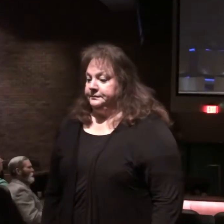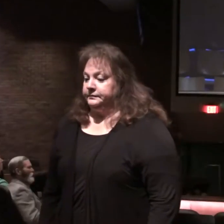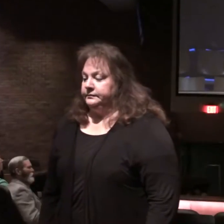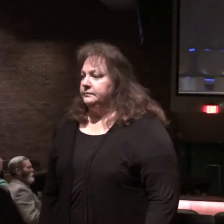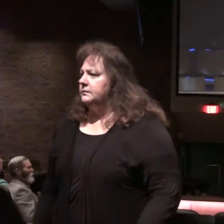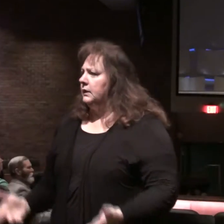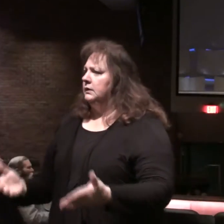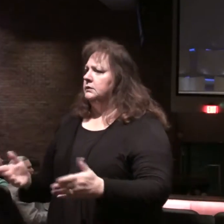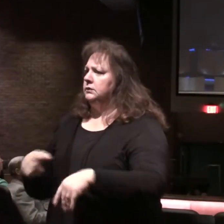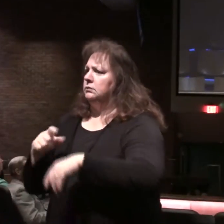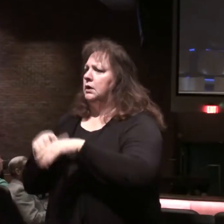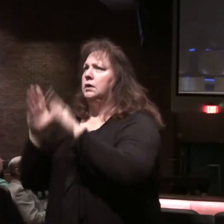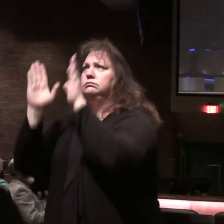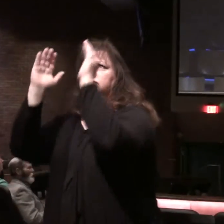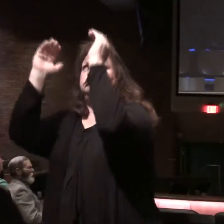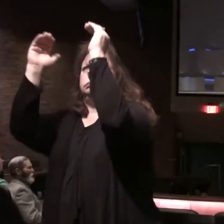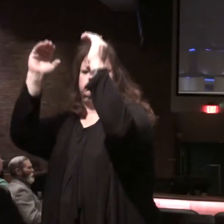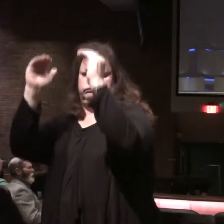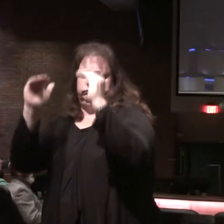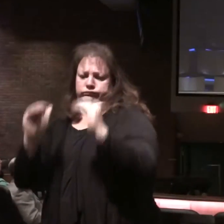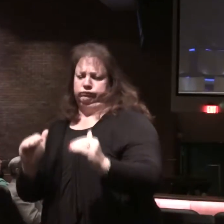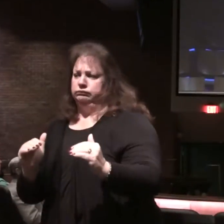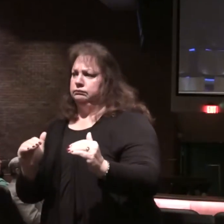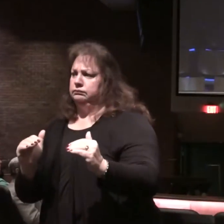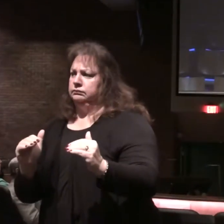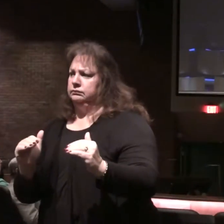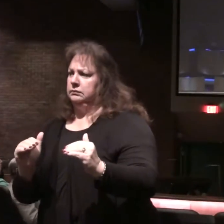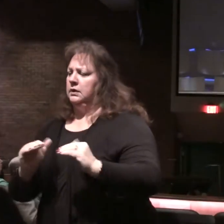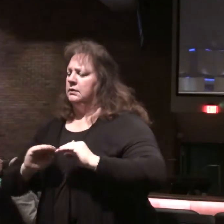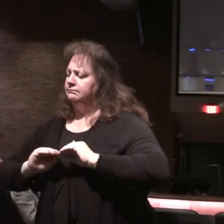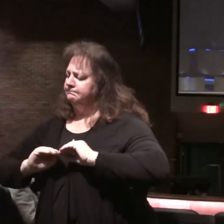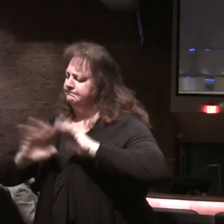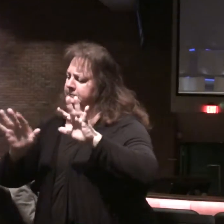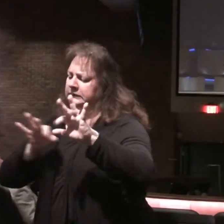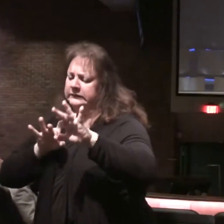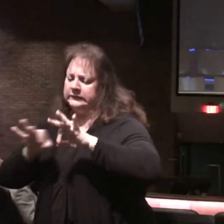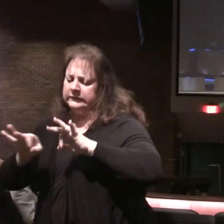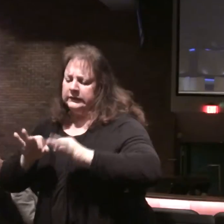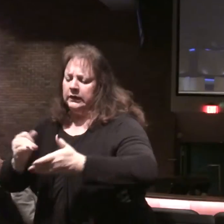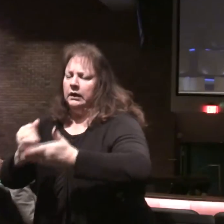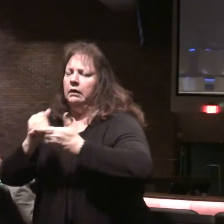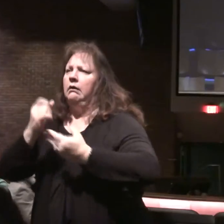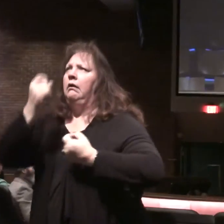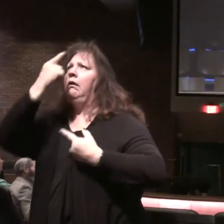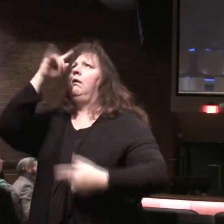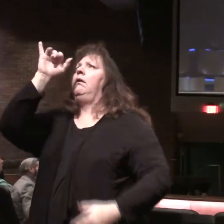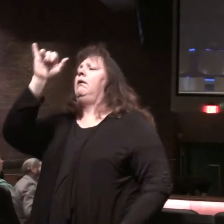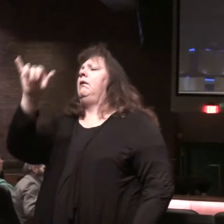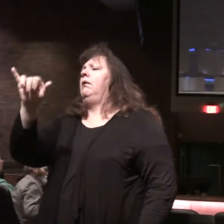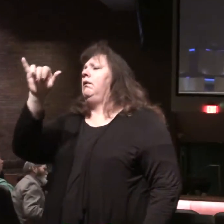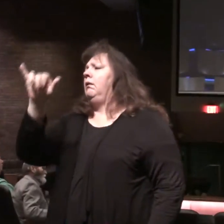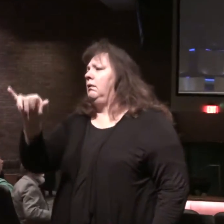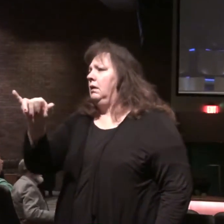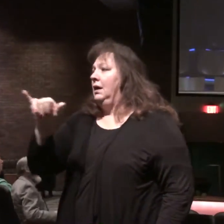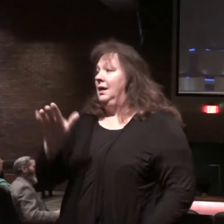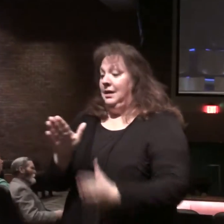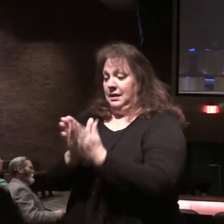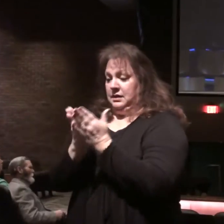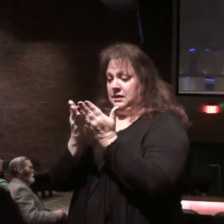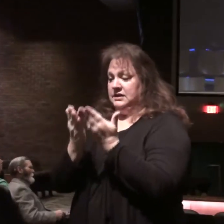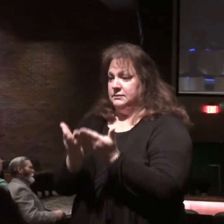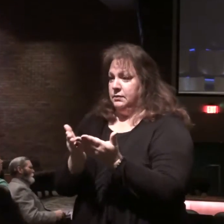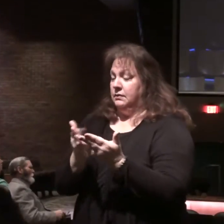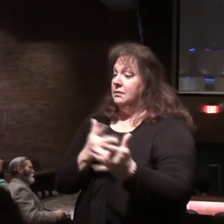It's an orderly book. It's an book that clarifies and helps us to understand. It was a book